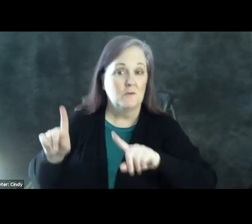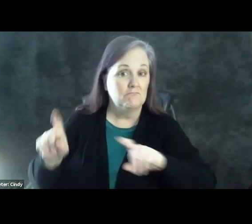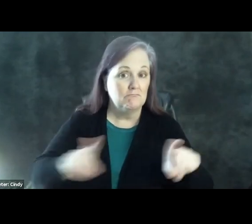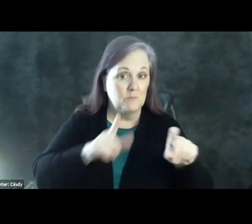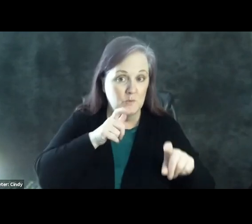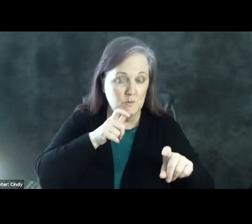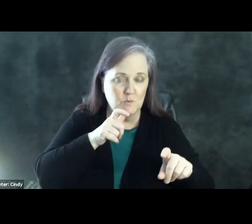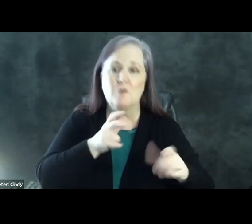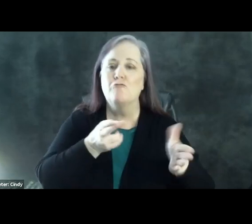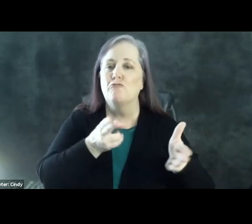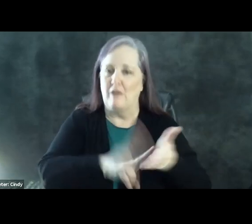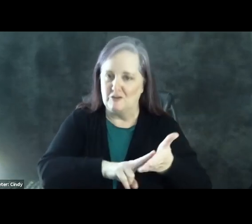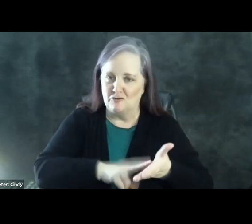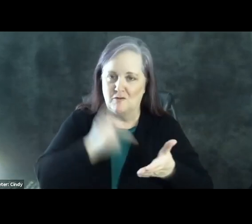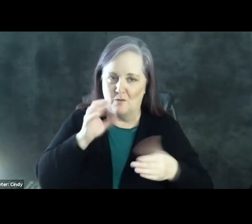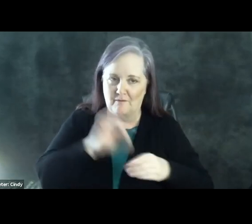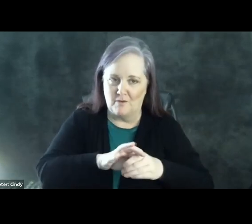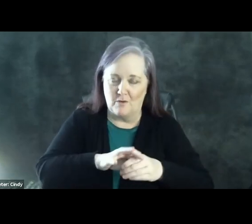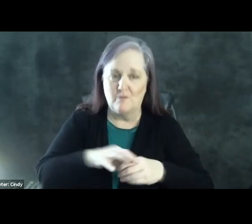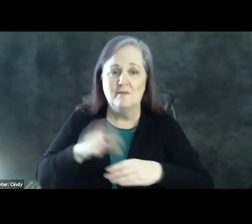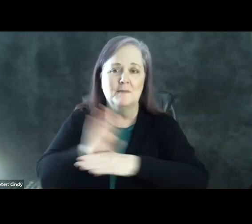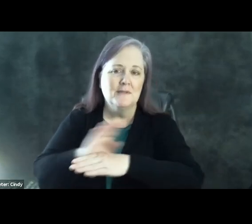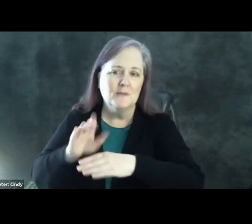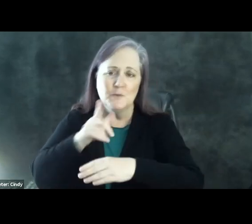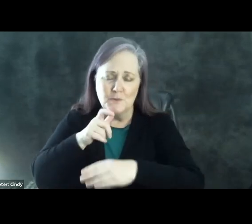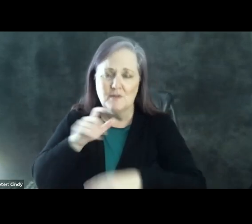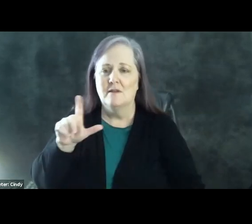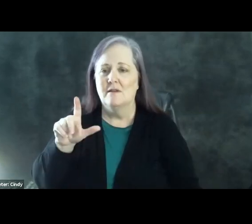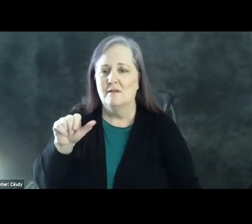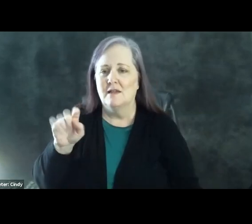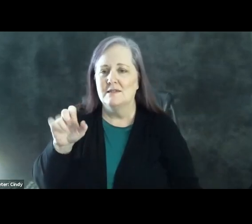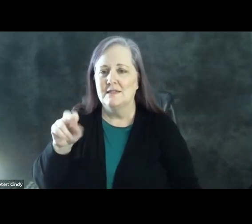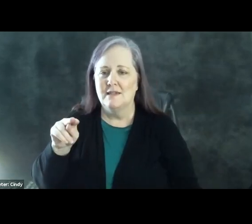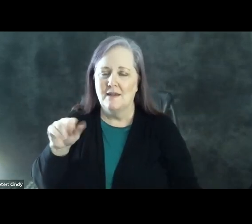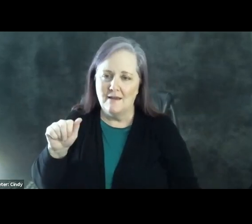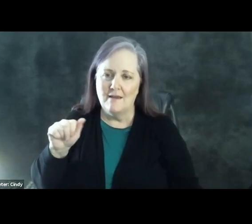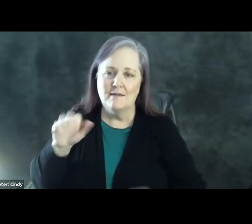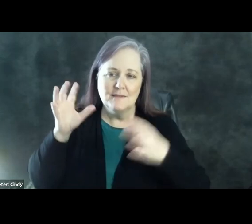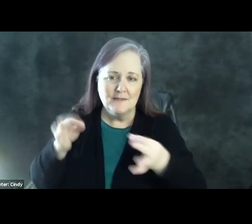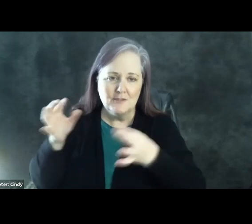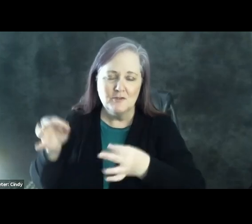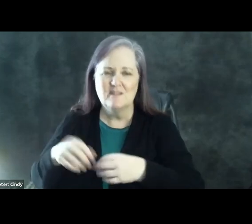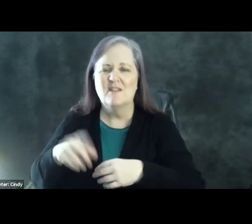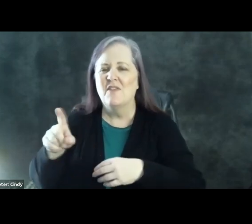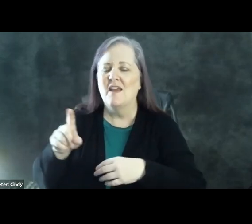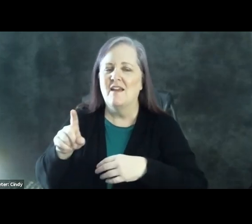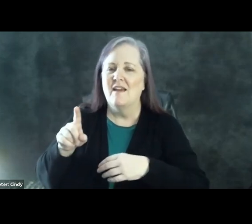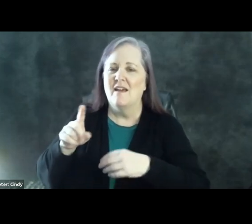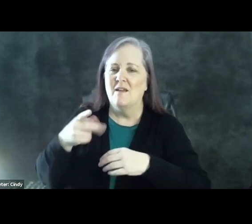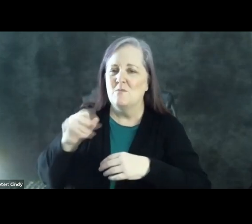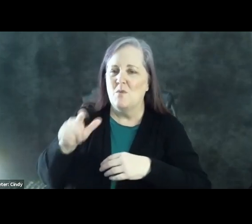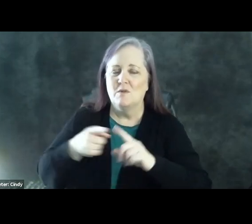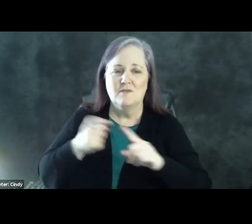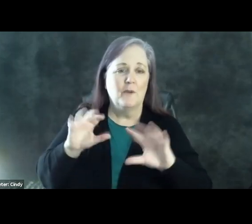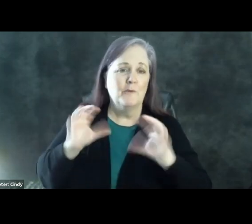voters. And done by firms like Latino Decisions. These polls are commissioned by groups